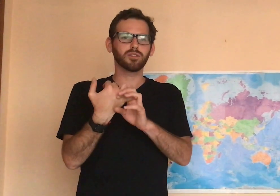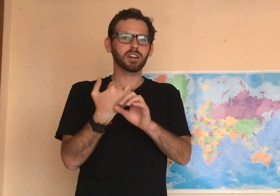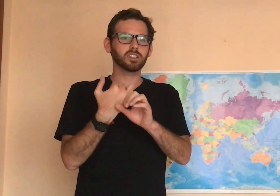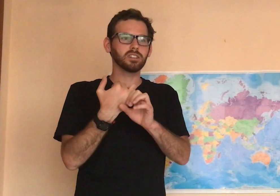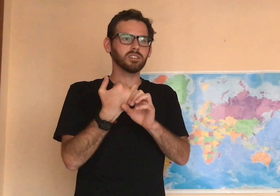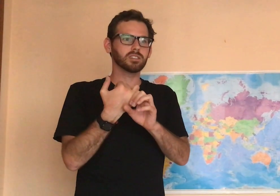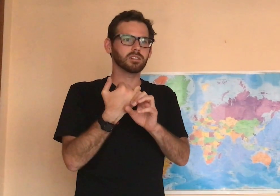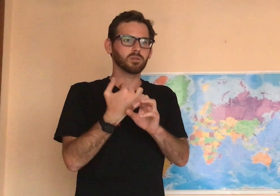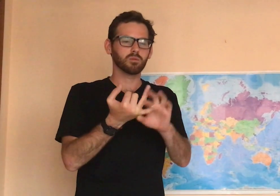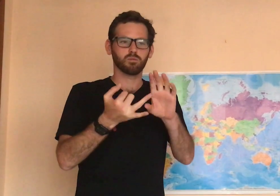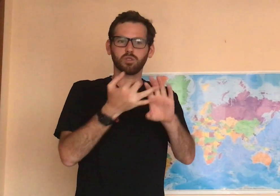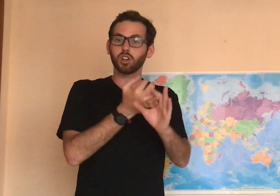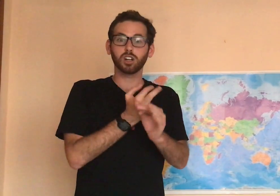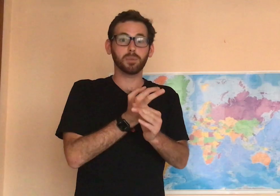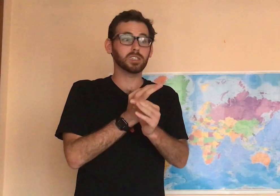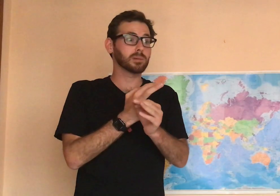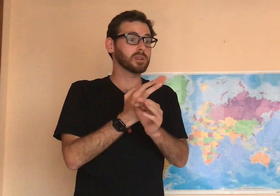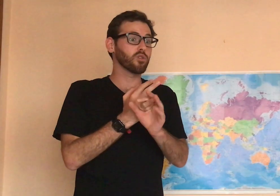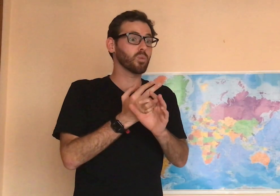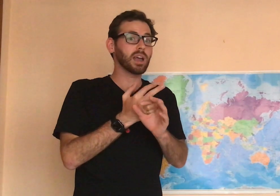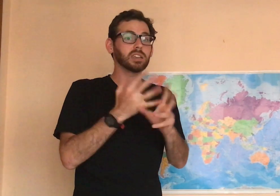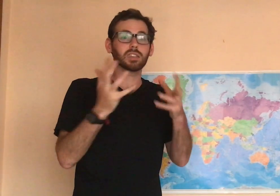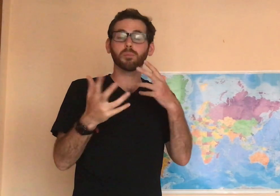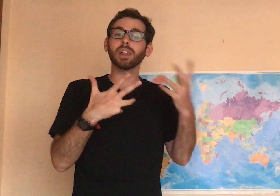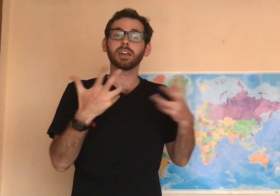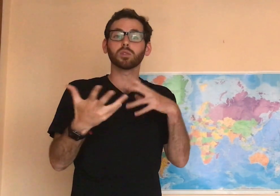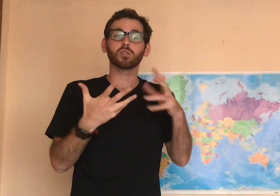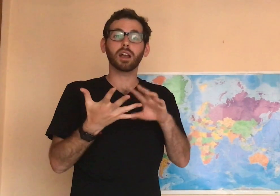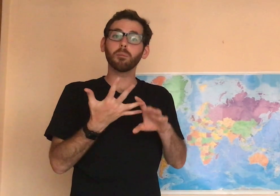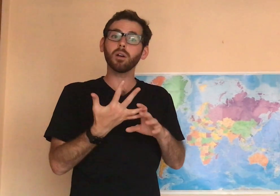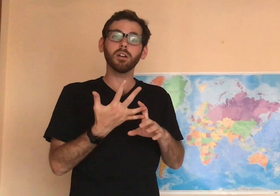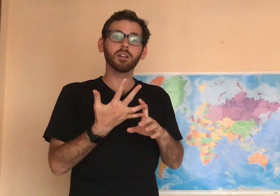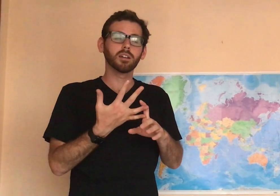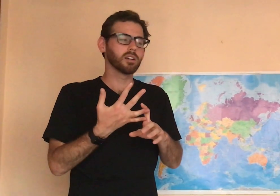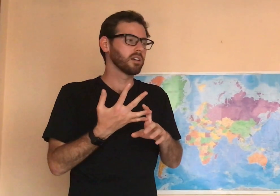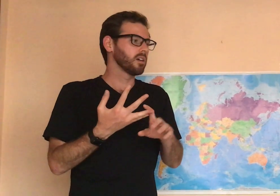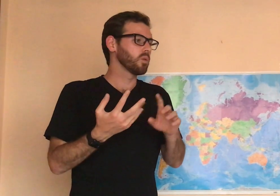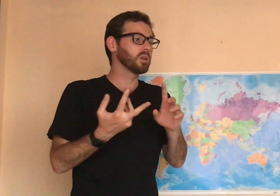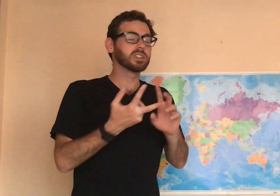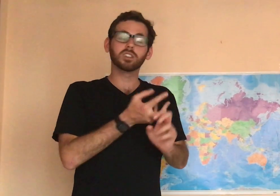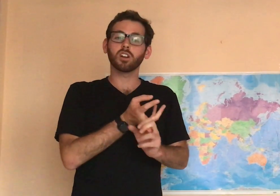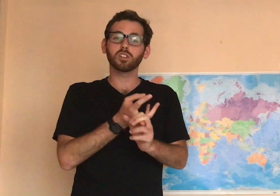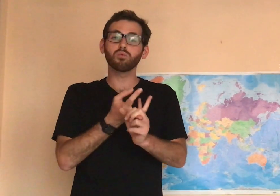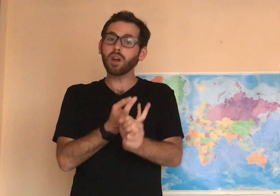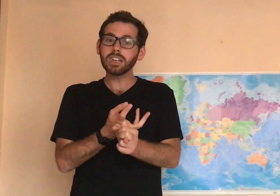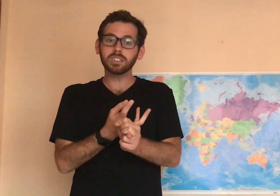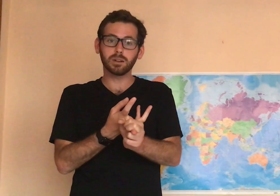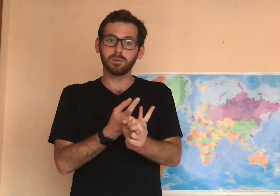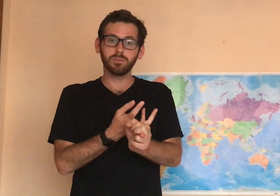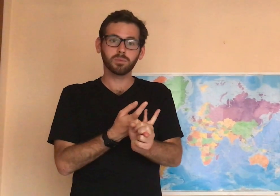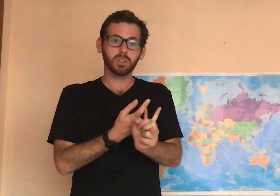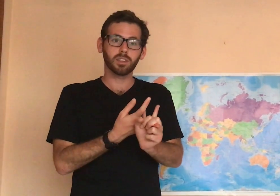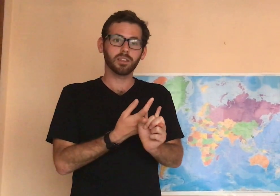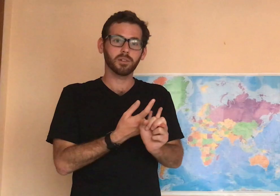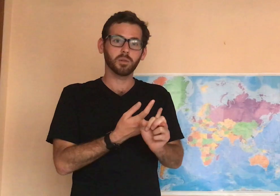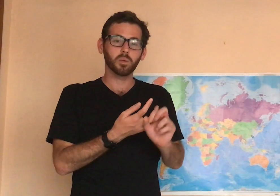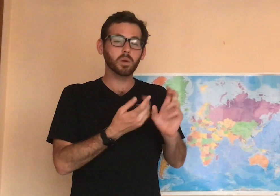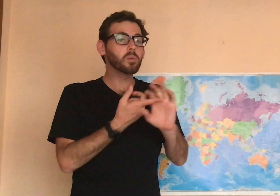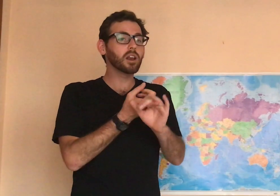-fictions. We talked about some different ways they played with grammar. We started to write some. We went